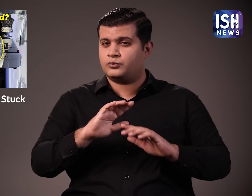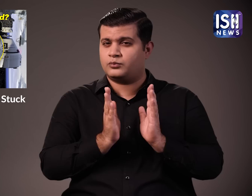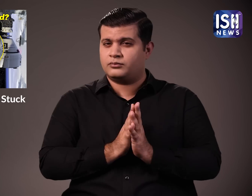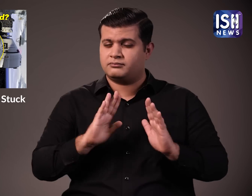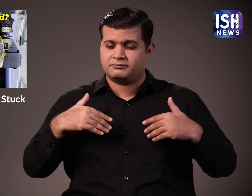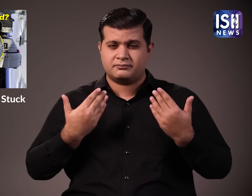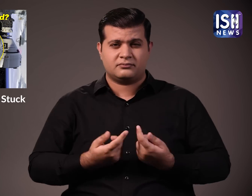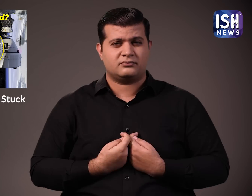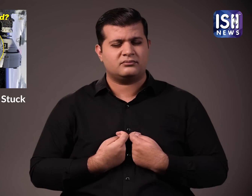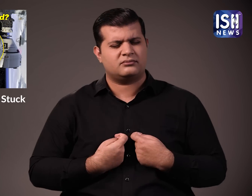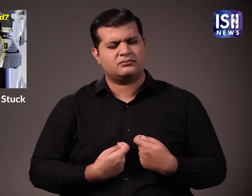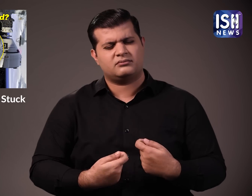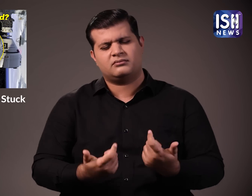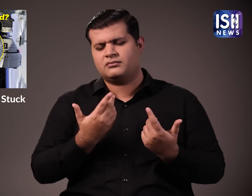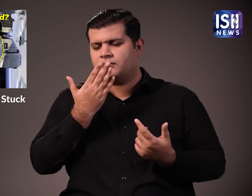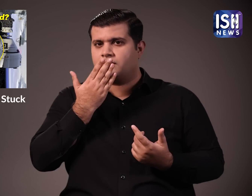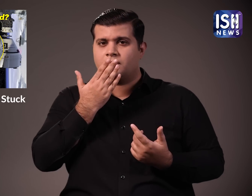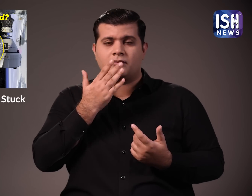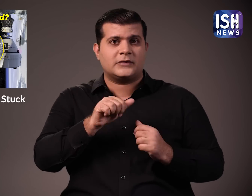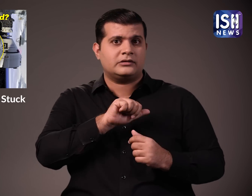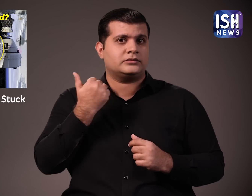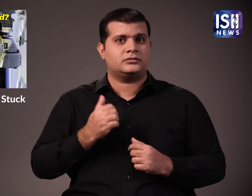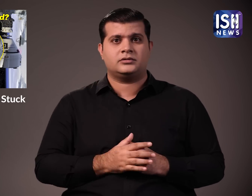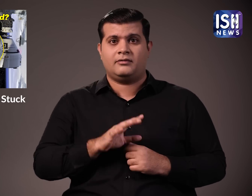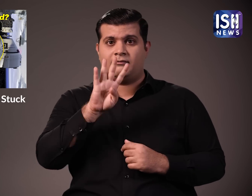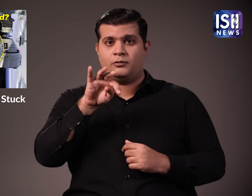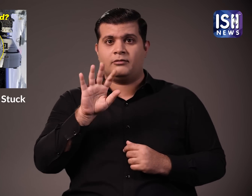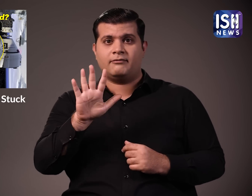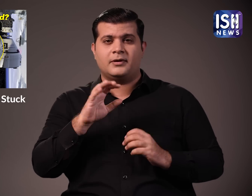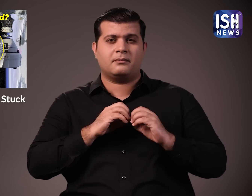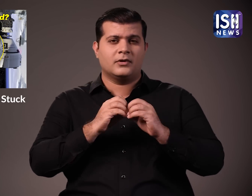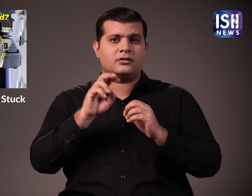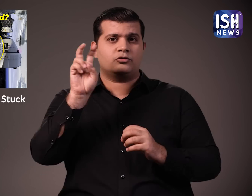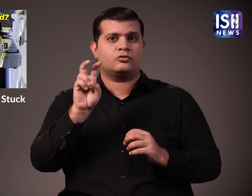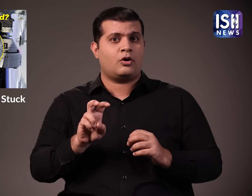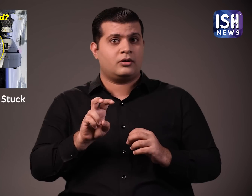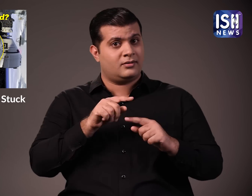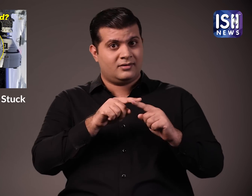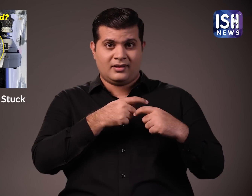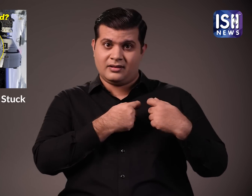for their return journey. Till now a lot of money has been spent. $4.5 billion